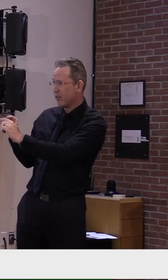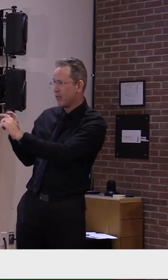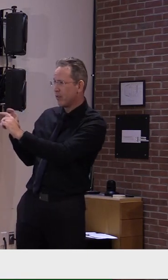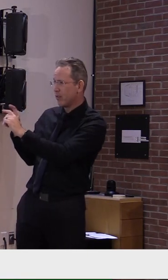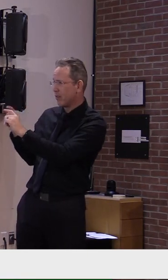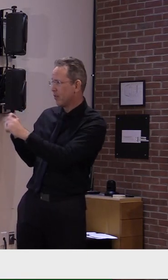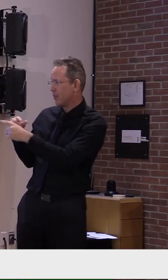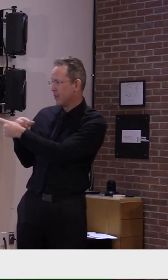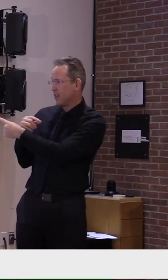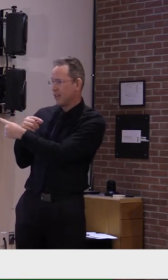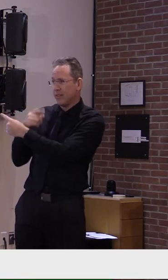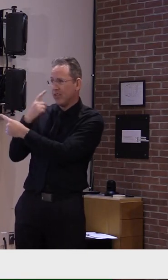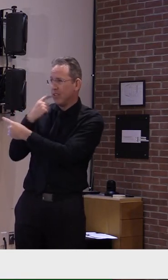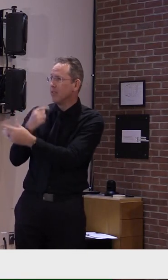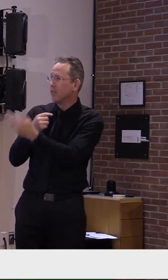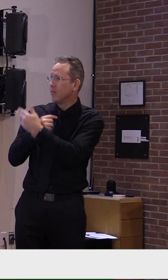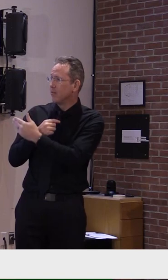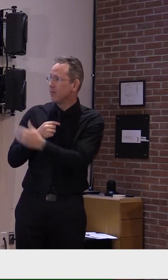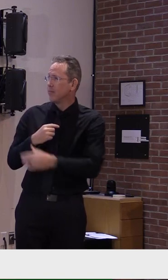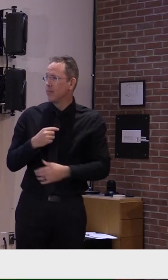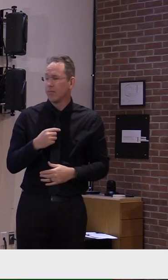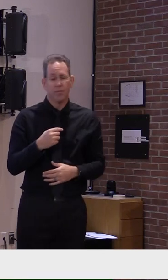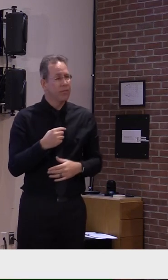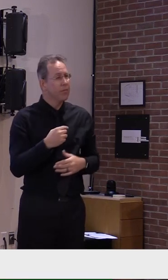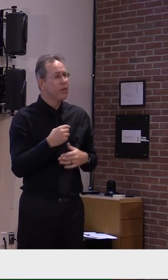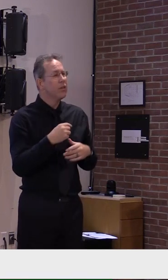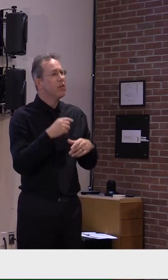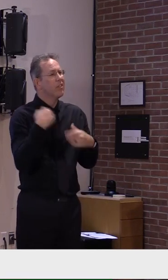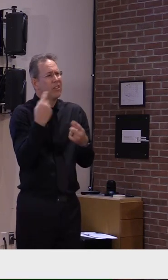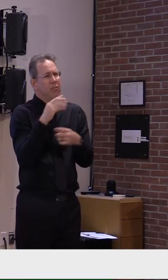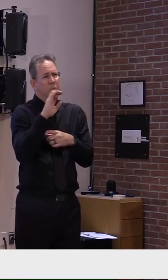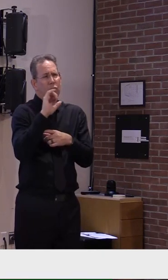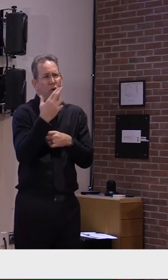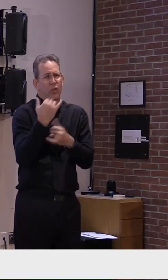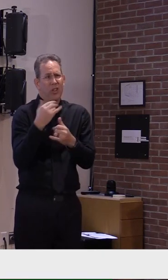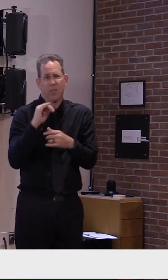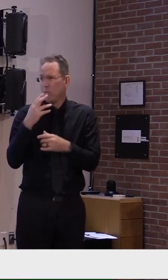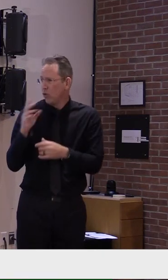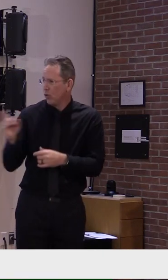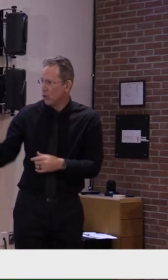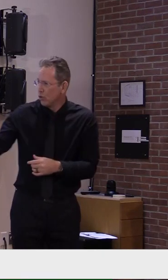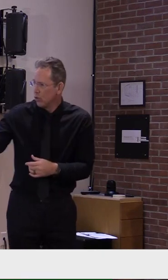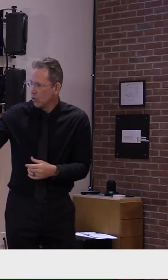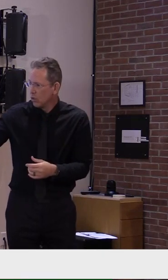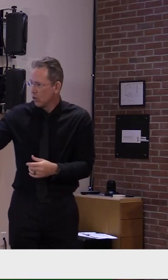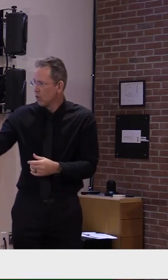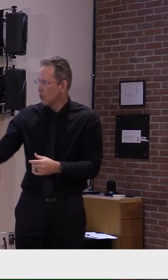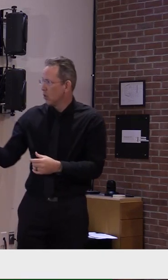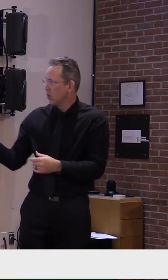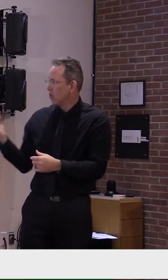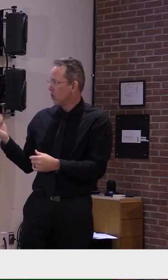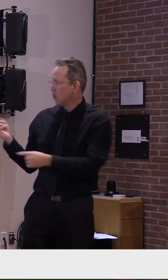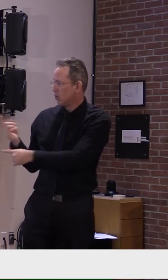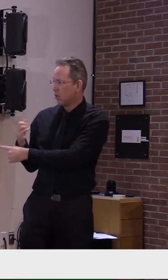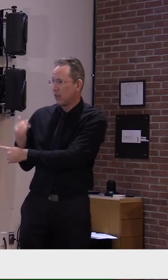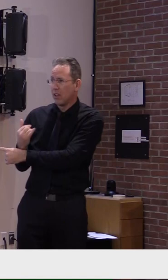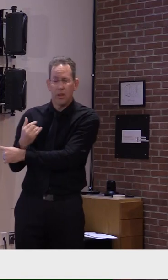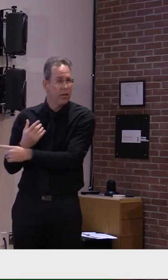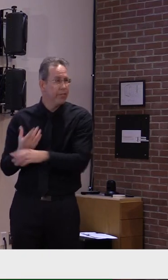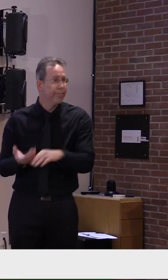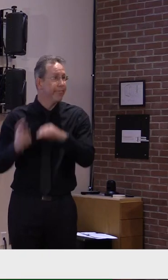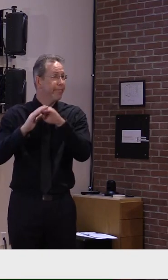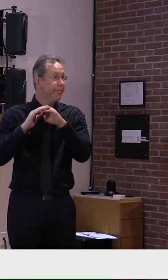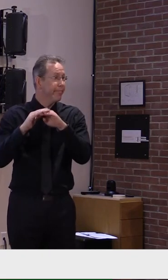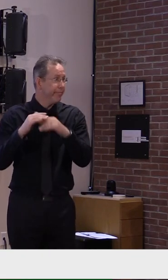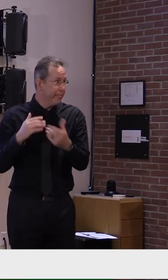increasing as well. When you look at the next slide, you'll see this is the weekly numbers over time. So again, just under 80